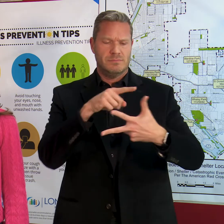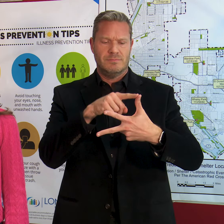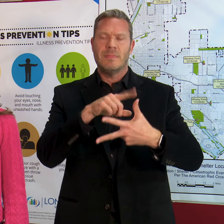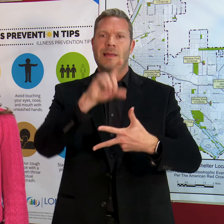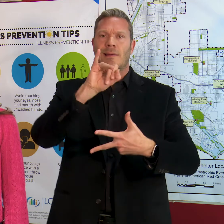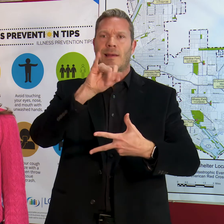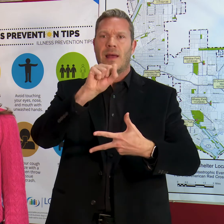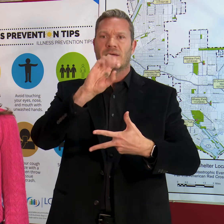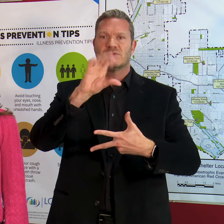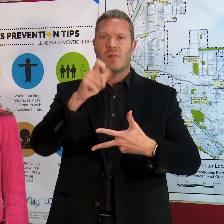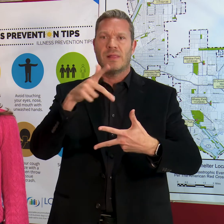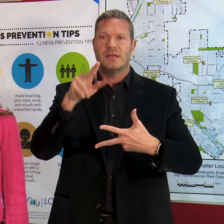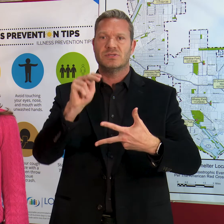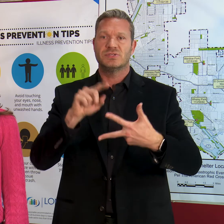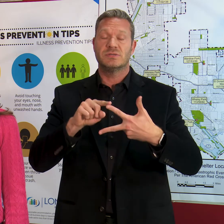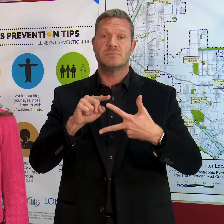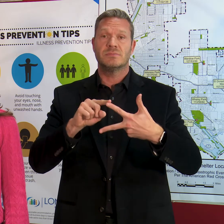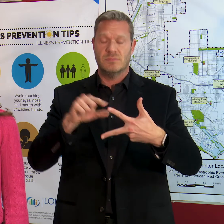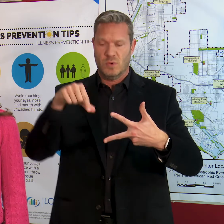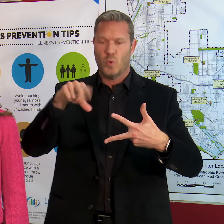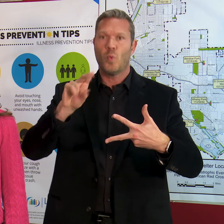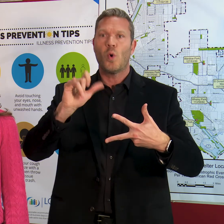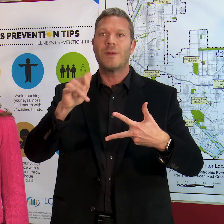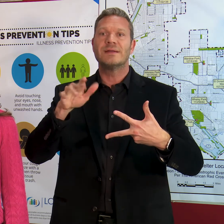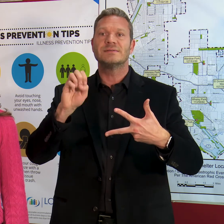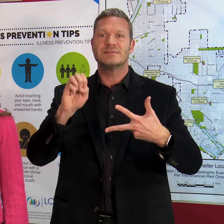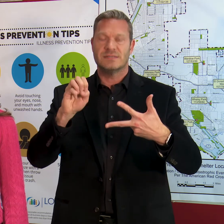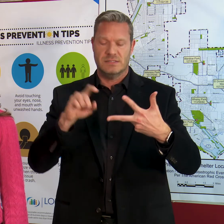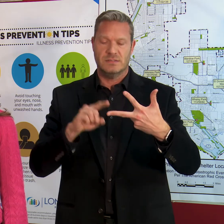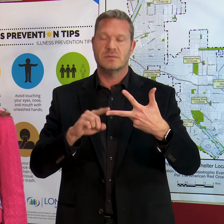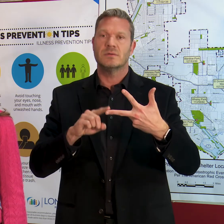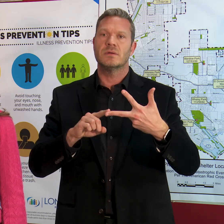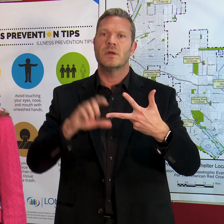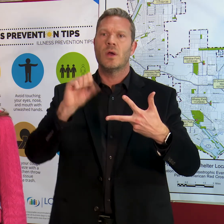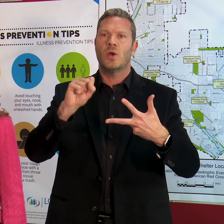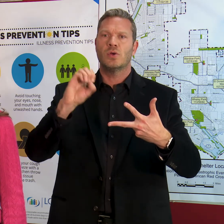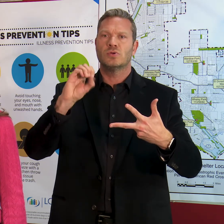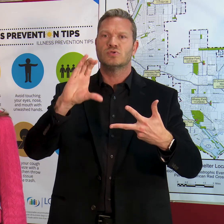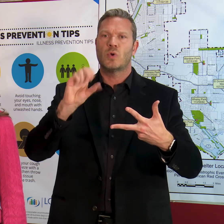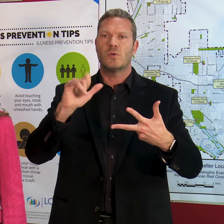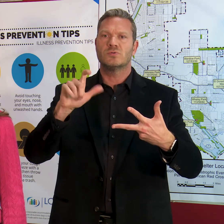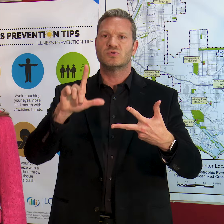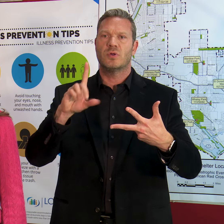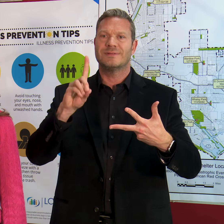quarantine, and social distancing.